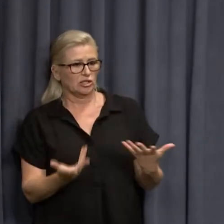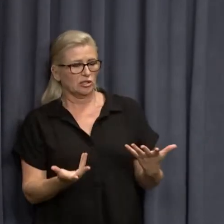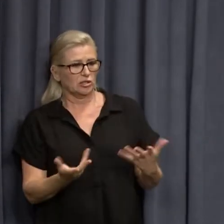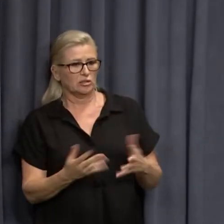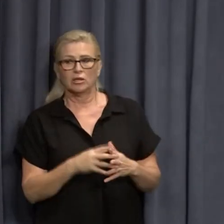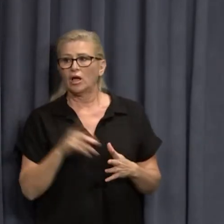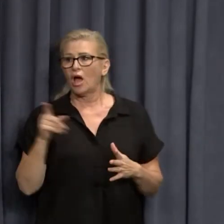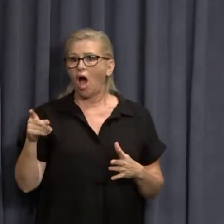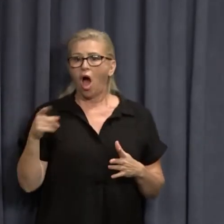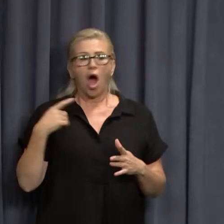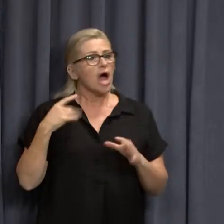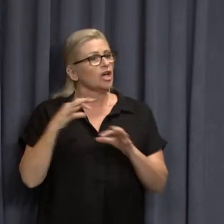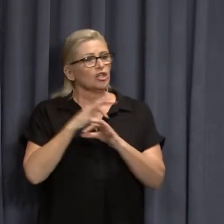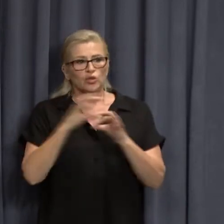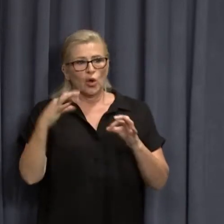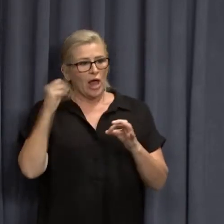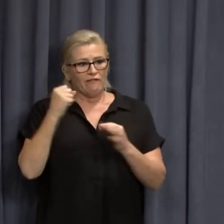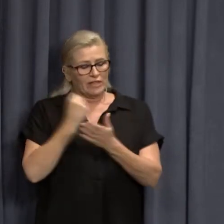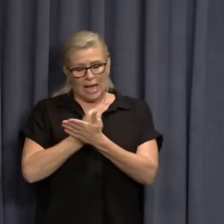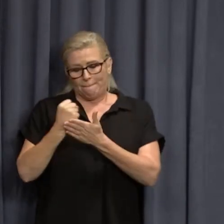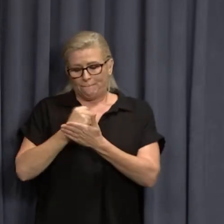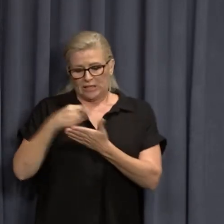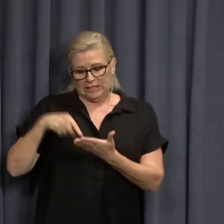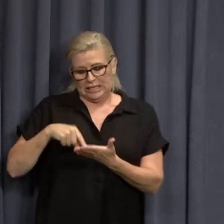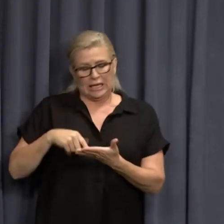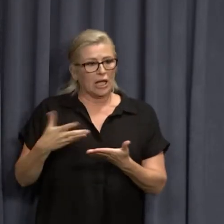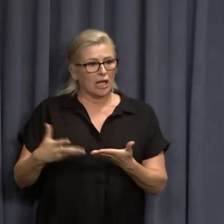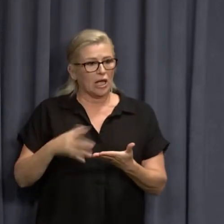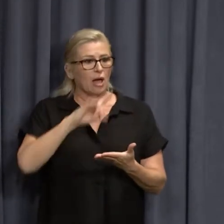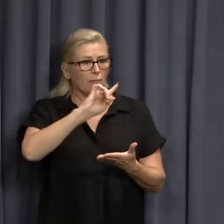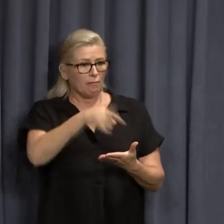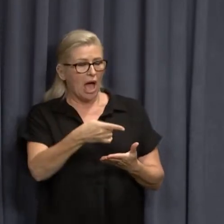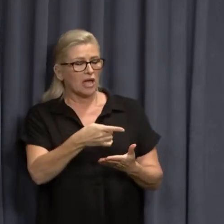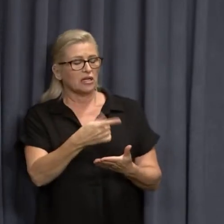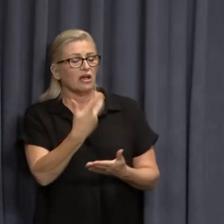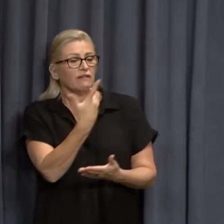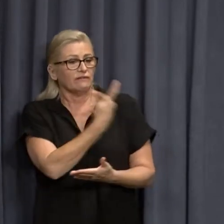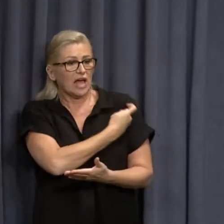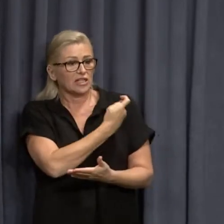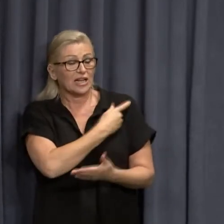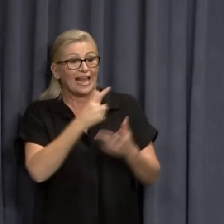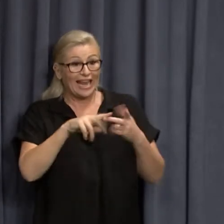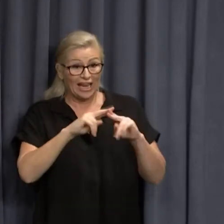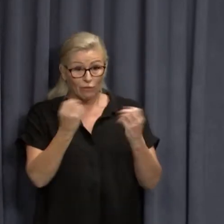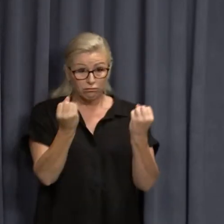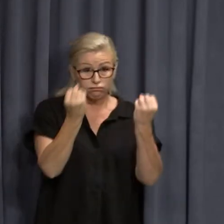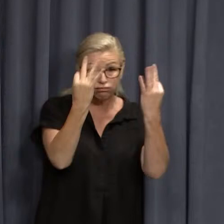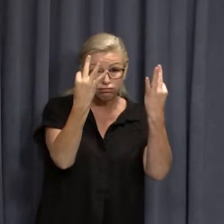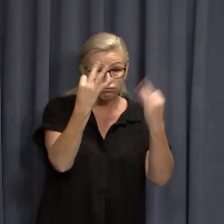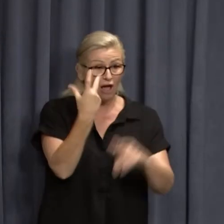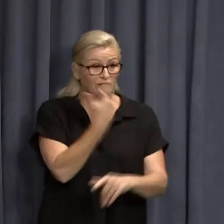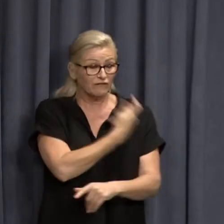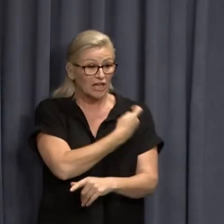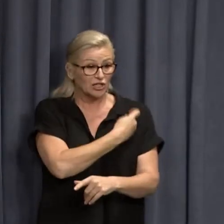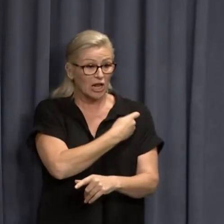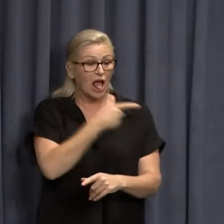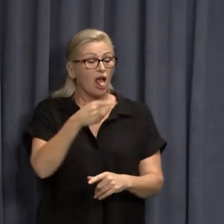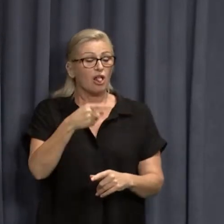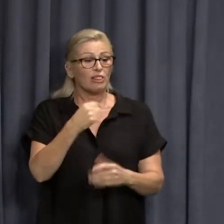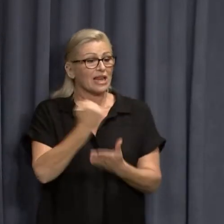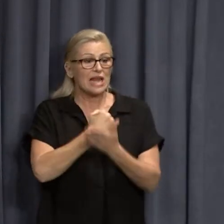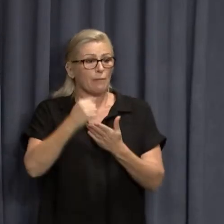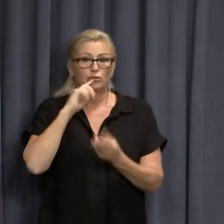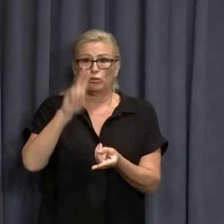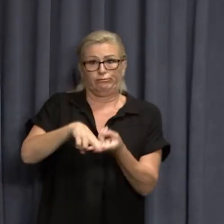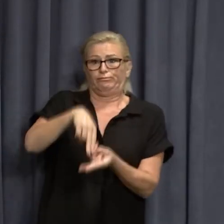I don't have that exact statistic, but obviously, vaccination without the vaccination program, the numbers would be multiples of that.